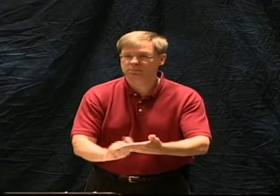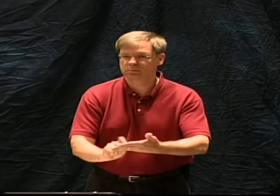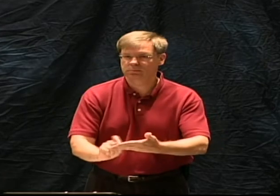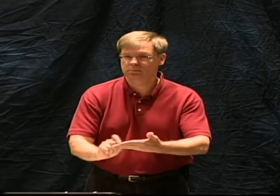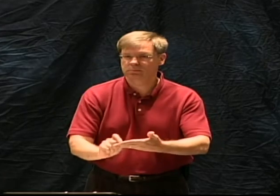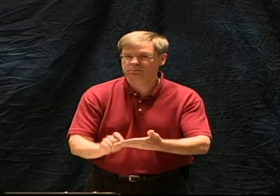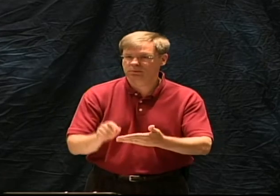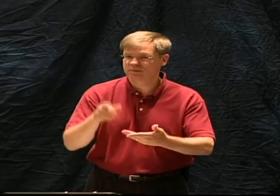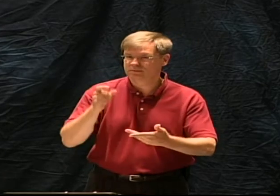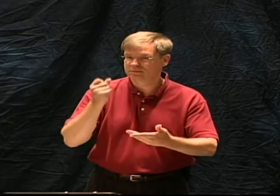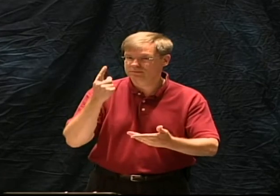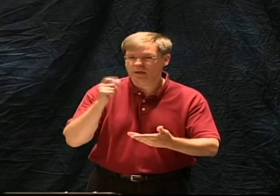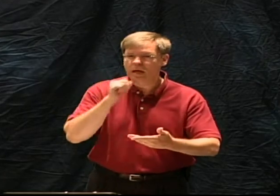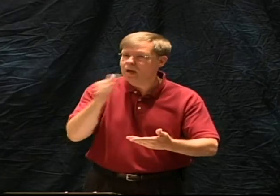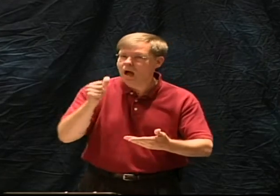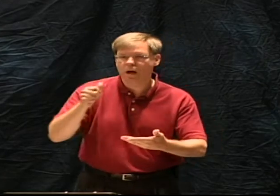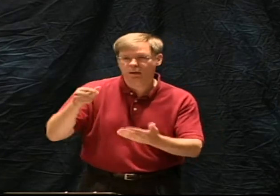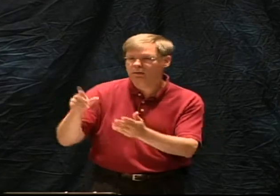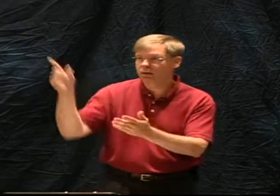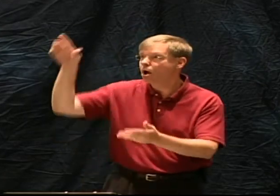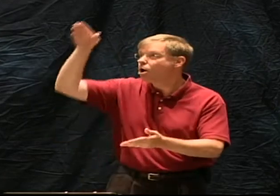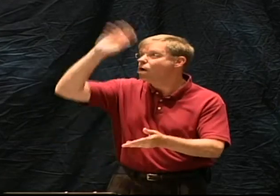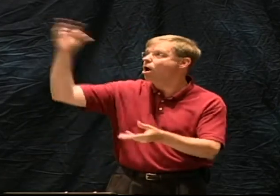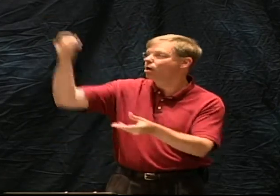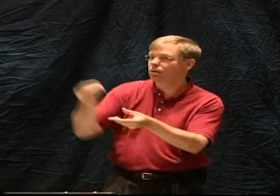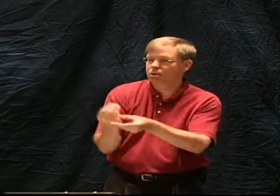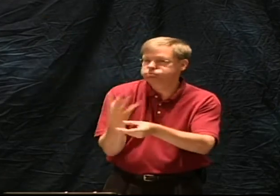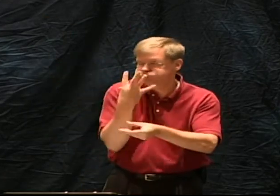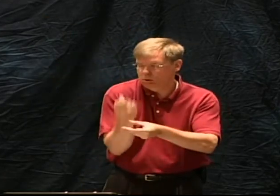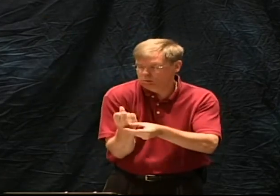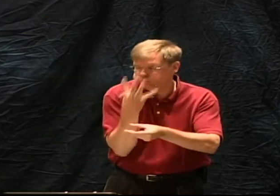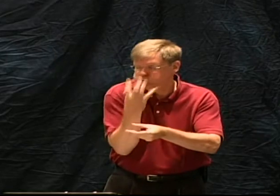and therefore write, what God has given them.